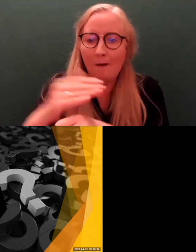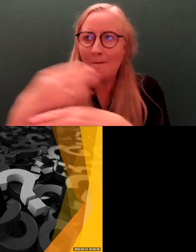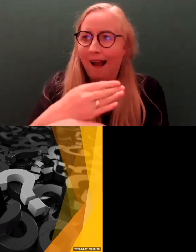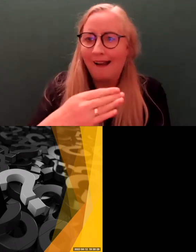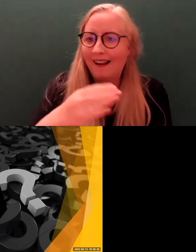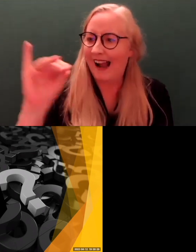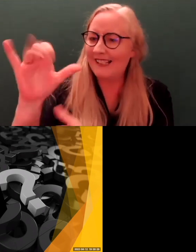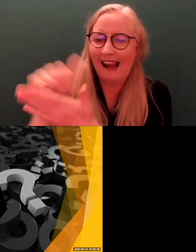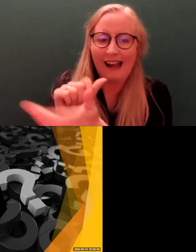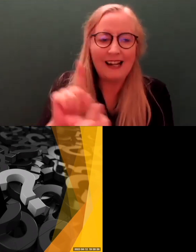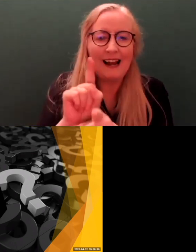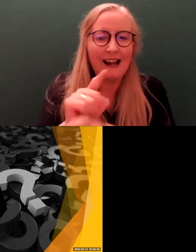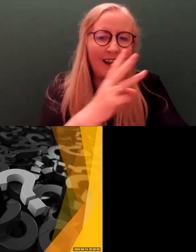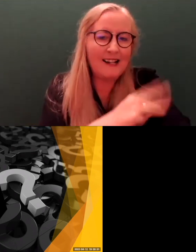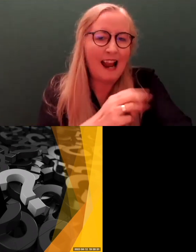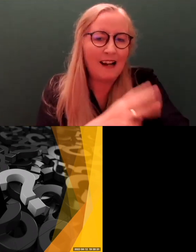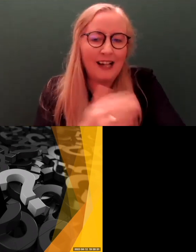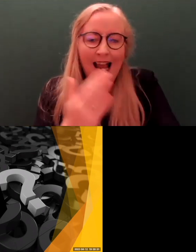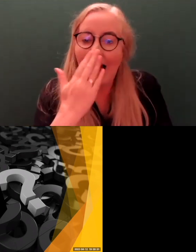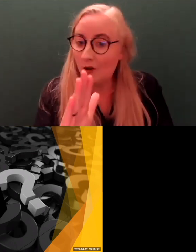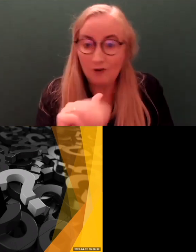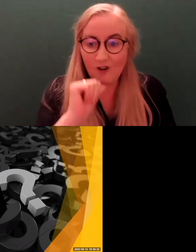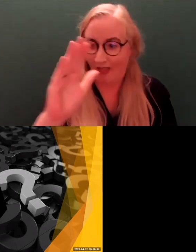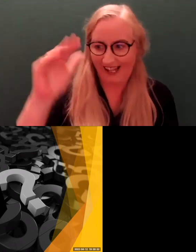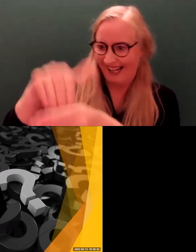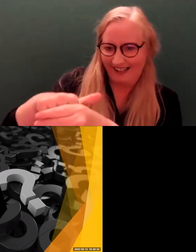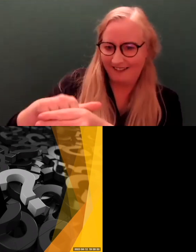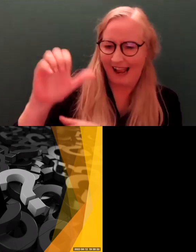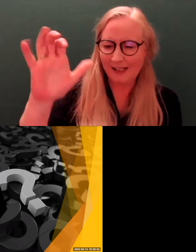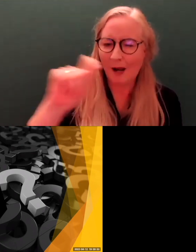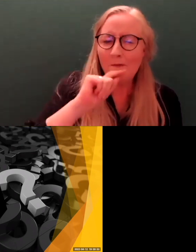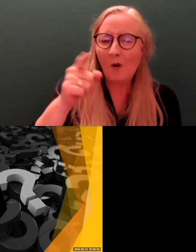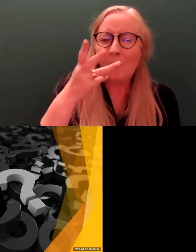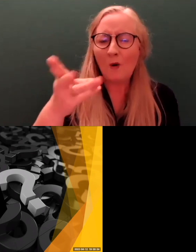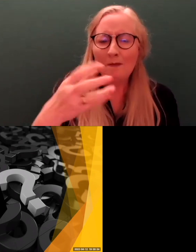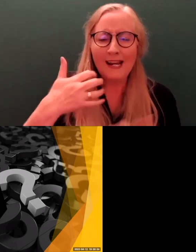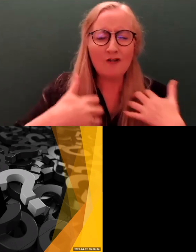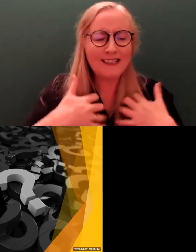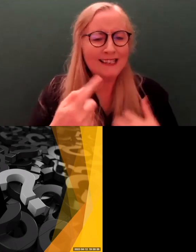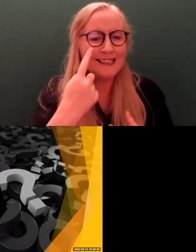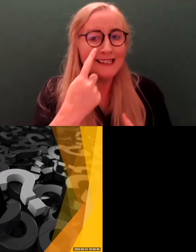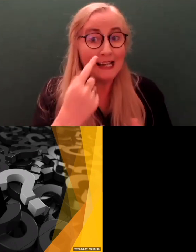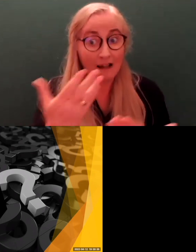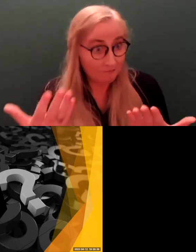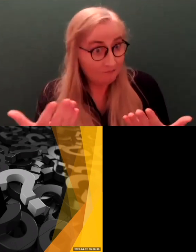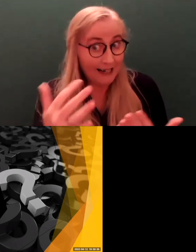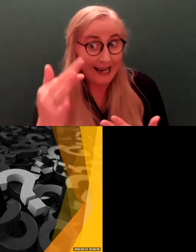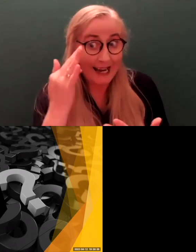deaf people, that's not covered by the Act. So it would be interesting to see how things have changed or if things have changed